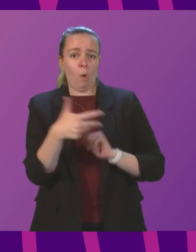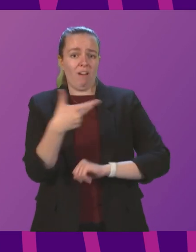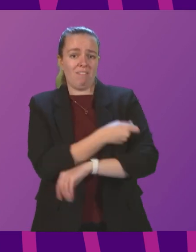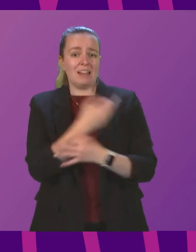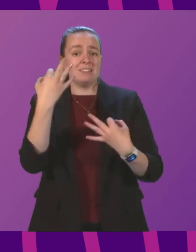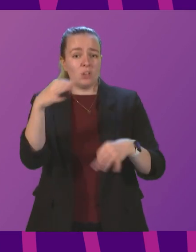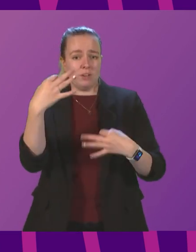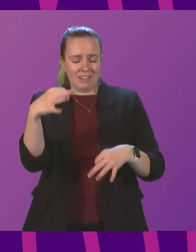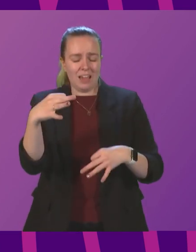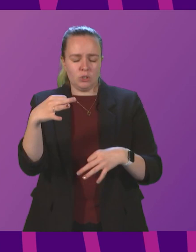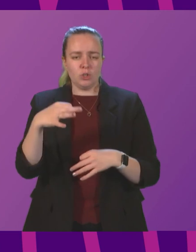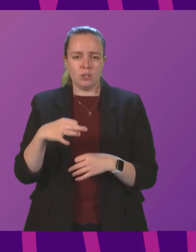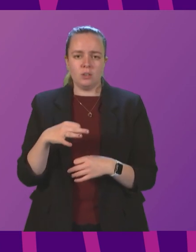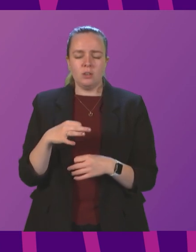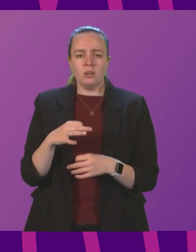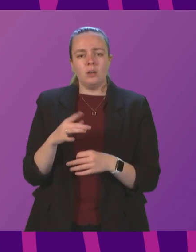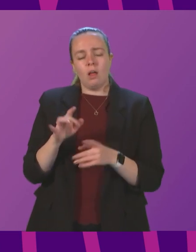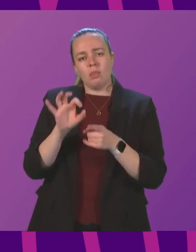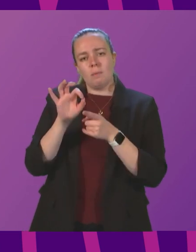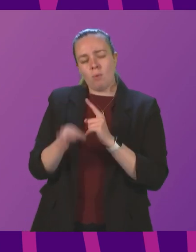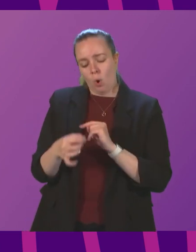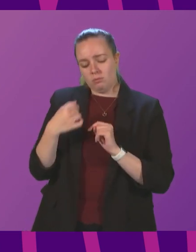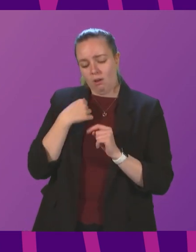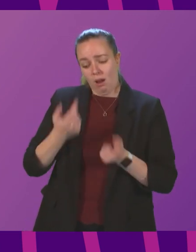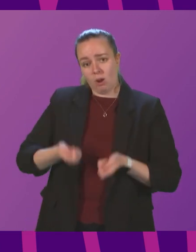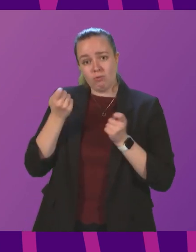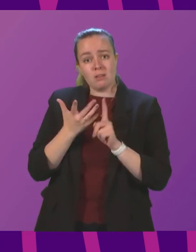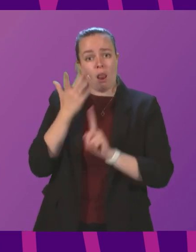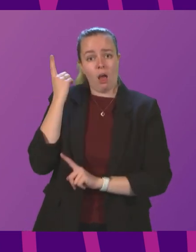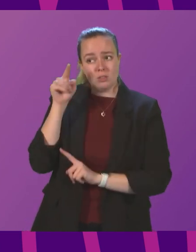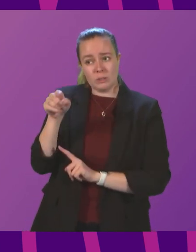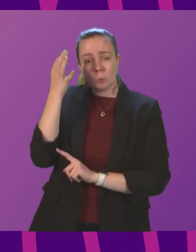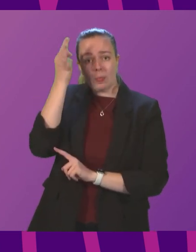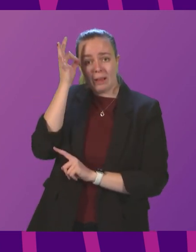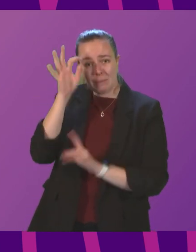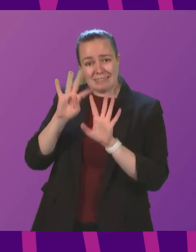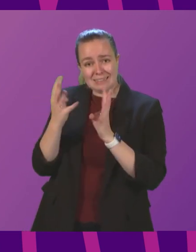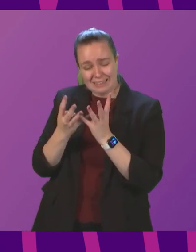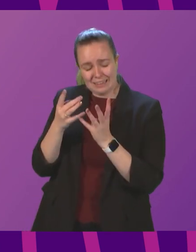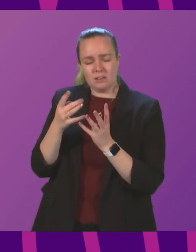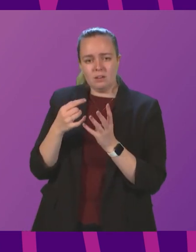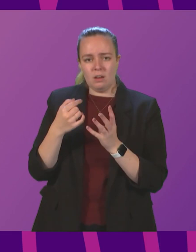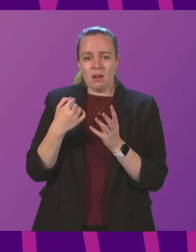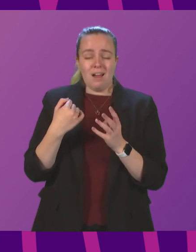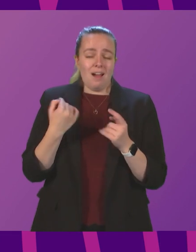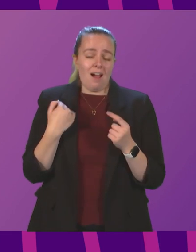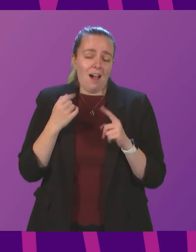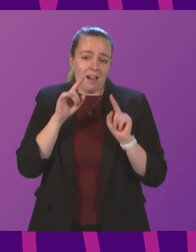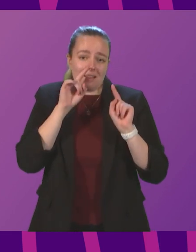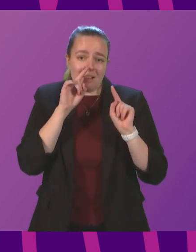certification, and the point that I made last week to the committee was that I cannot